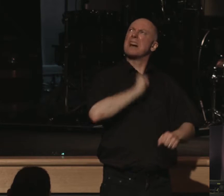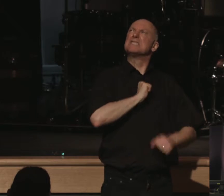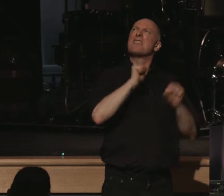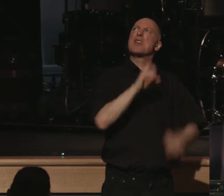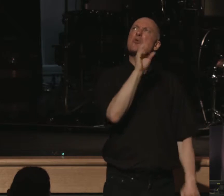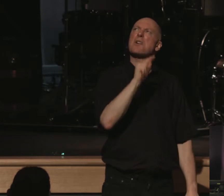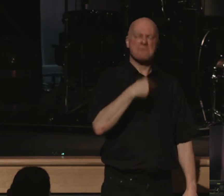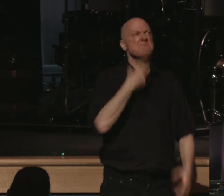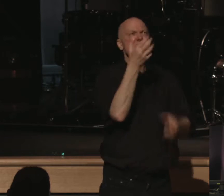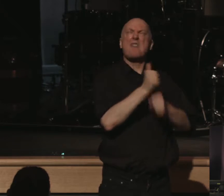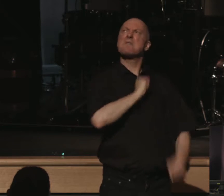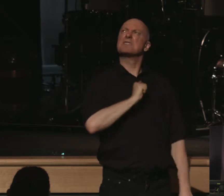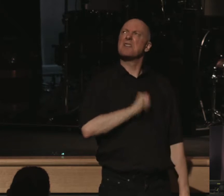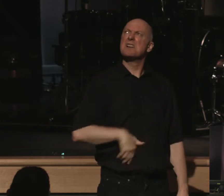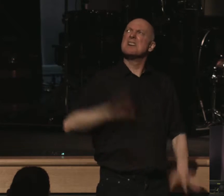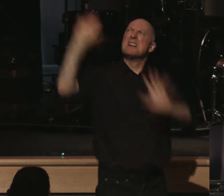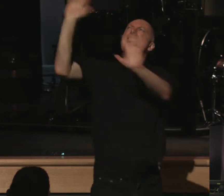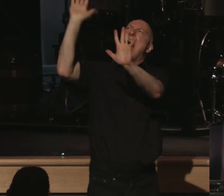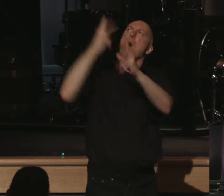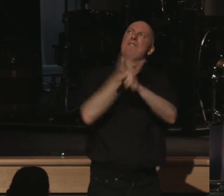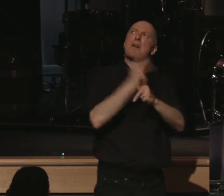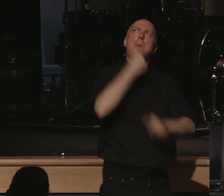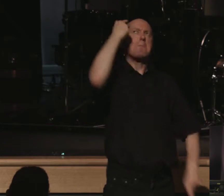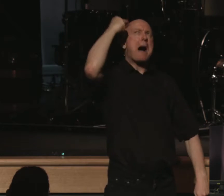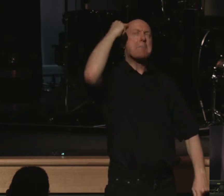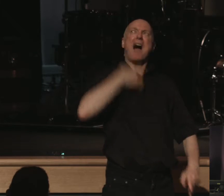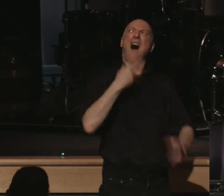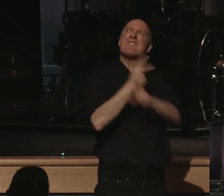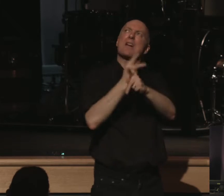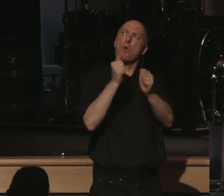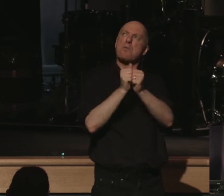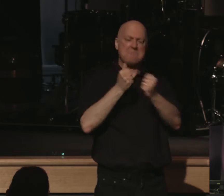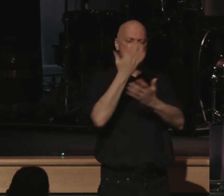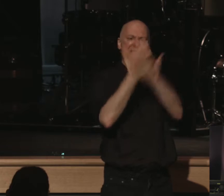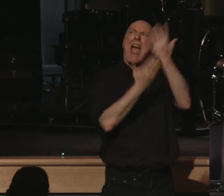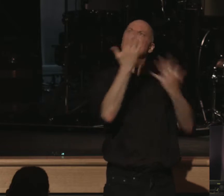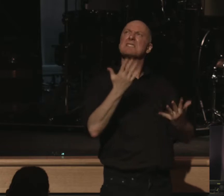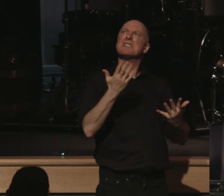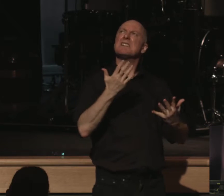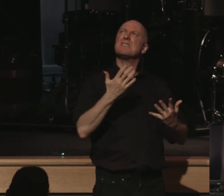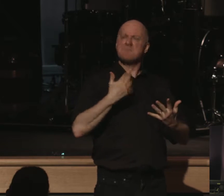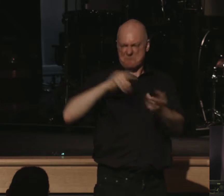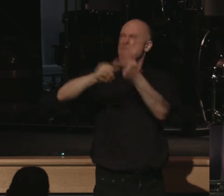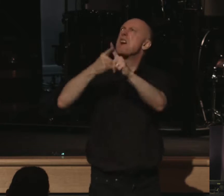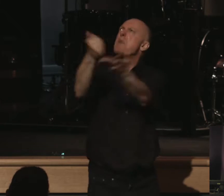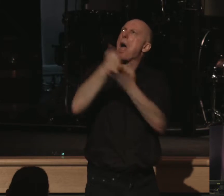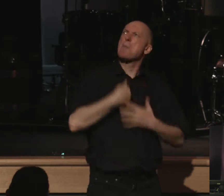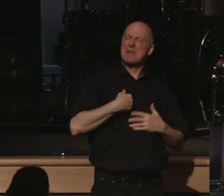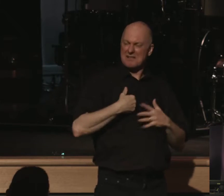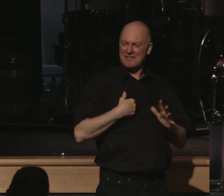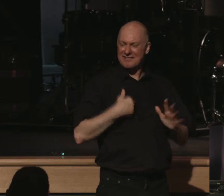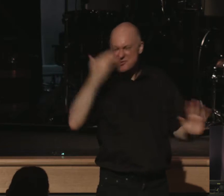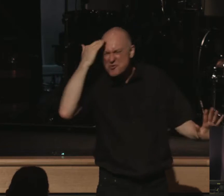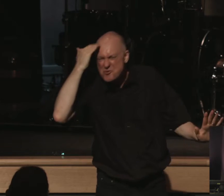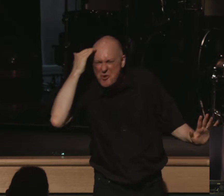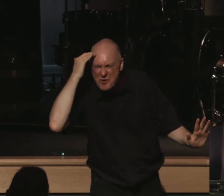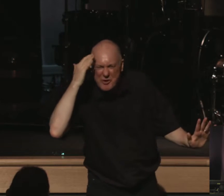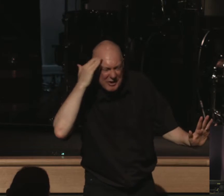In my own competency. Oh, I can figure this out with my mind. I can figure this out with my hands. I've got friends. They'll help me. You know how this one disguises itself?